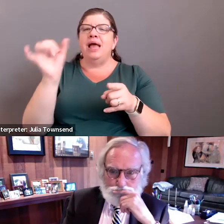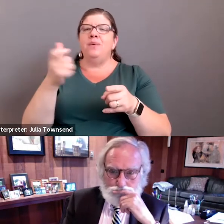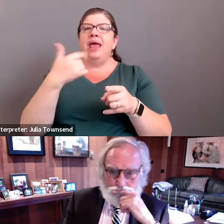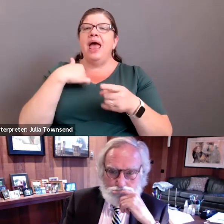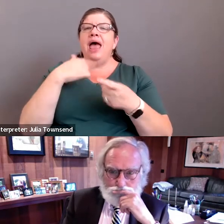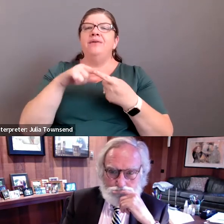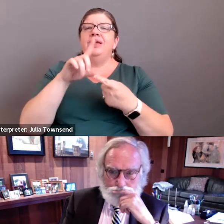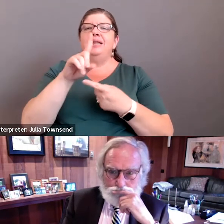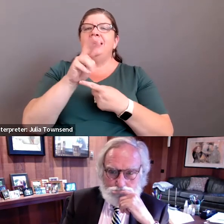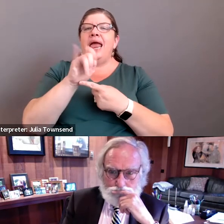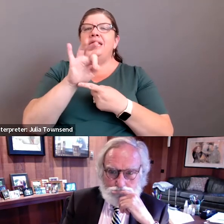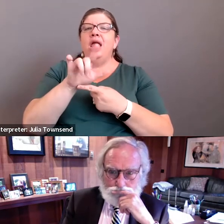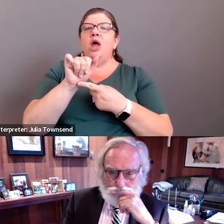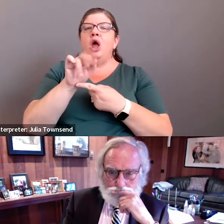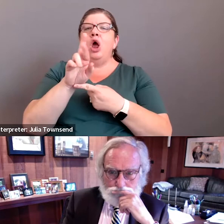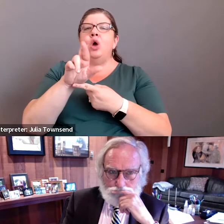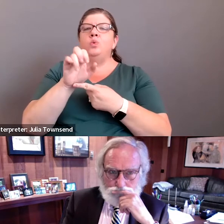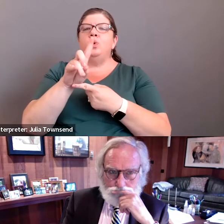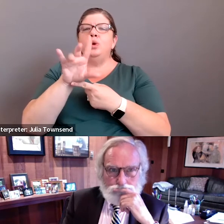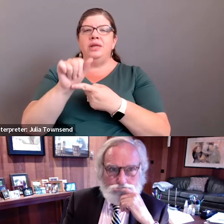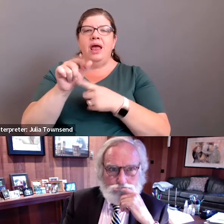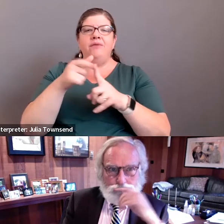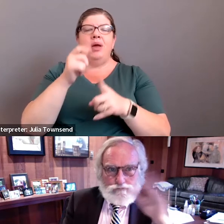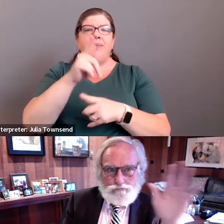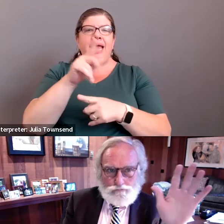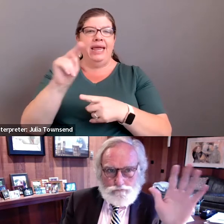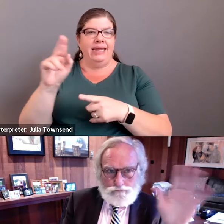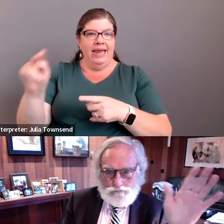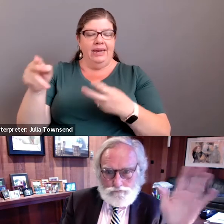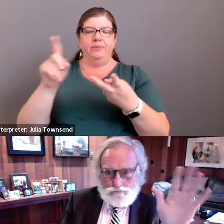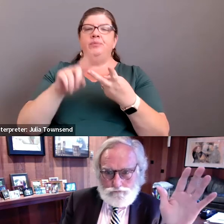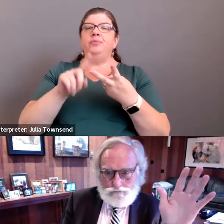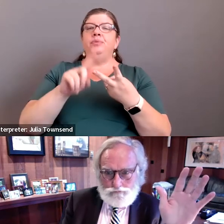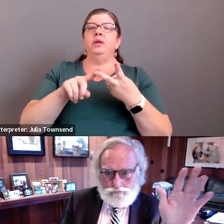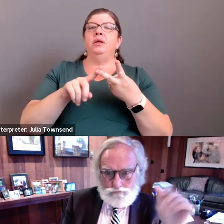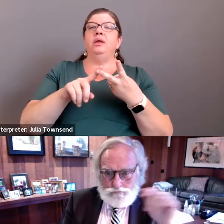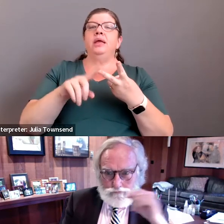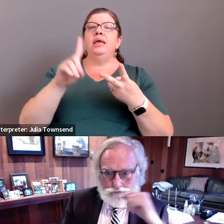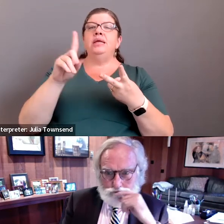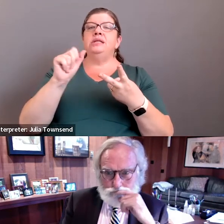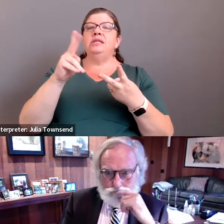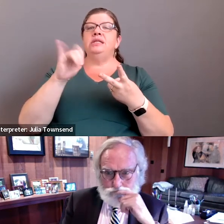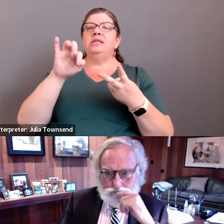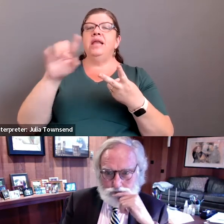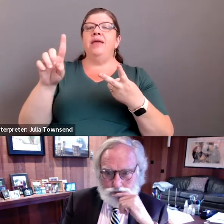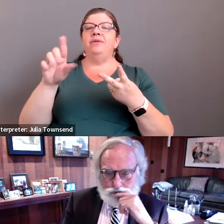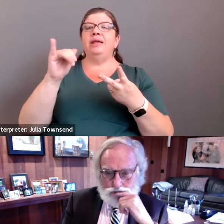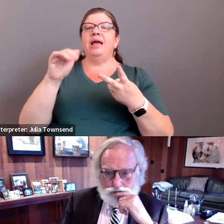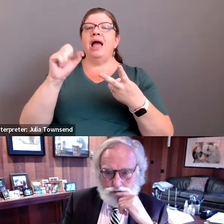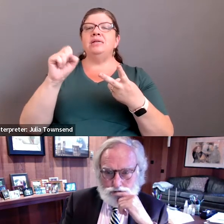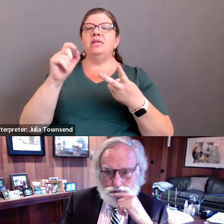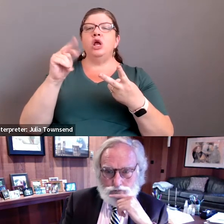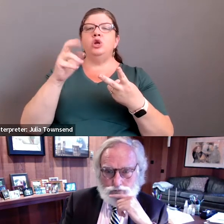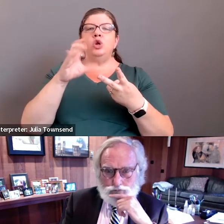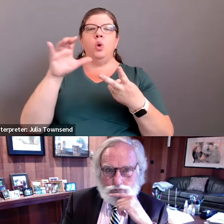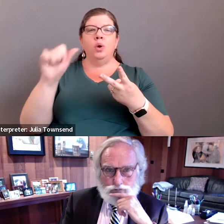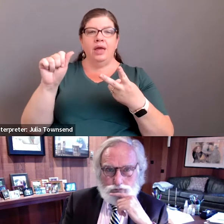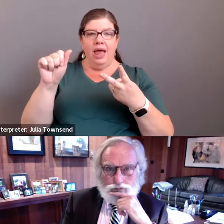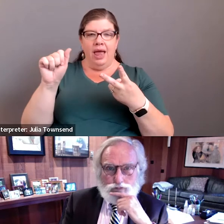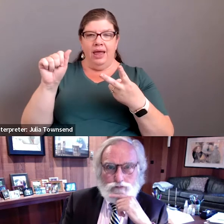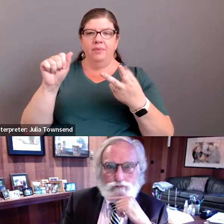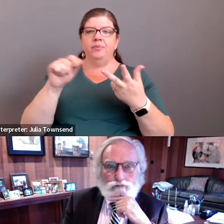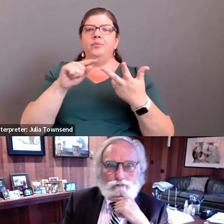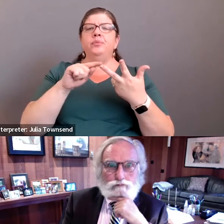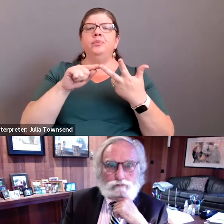have Danielle Arruda online from K&N. And we have David Casanoca. And